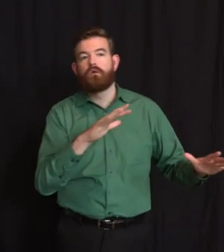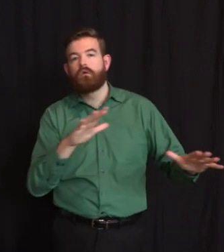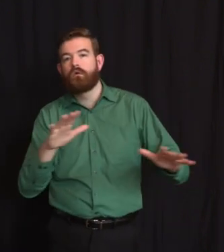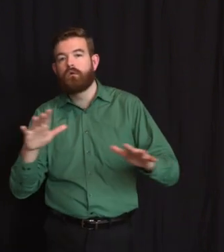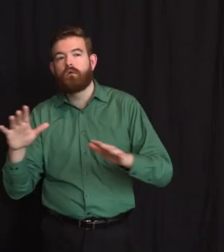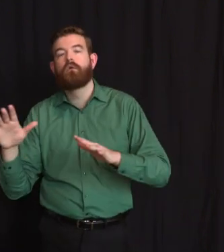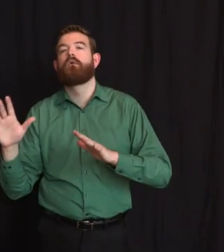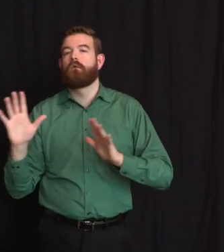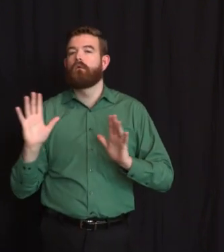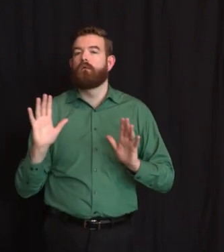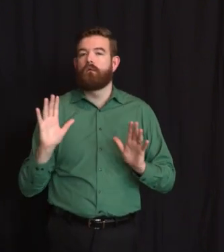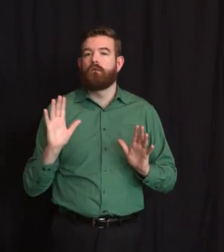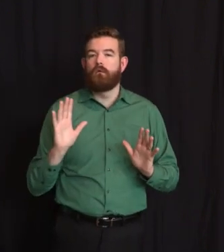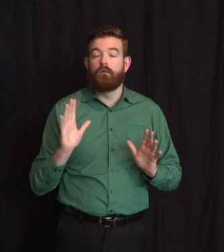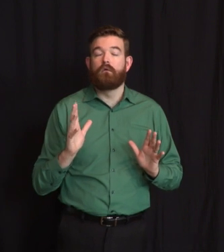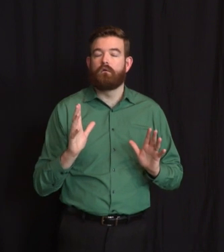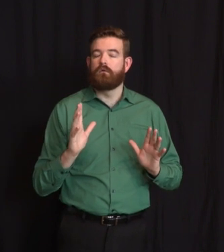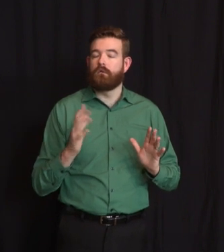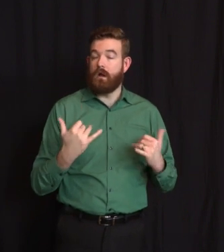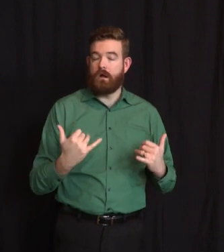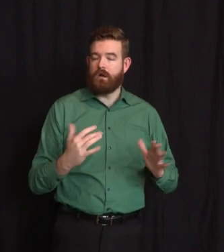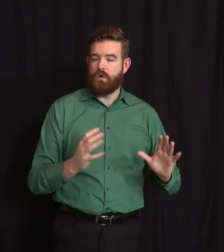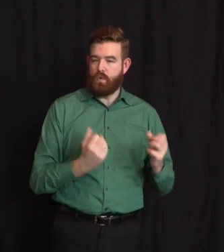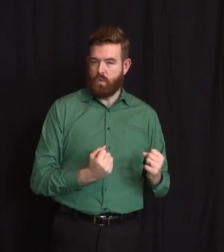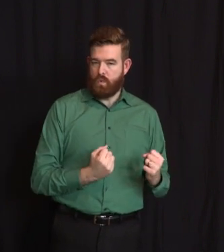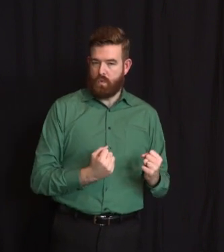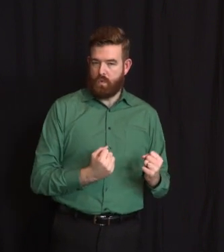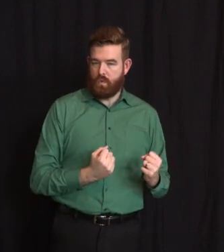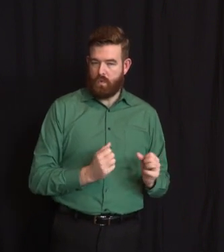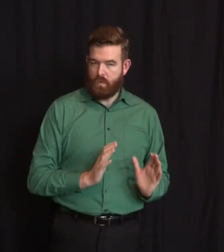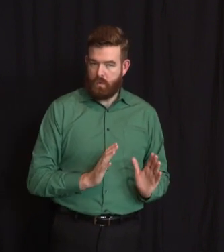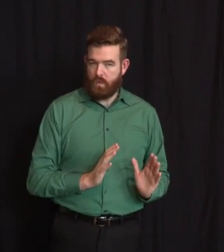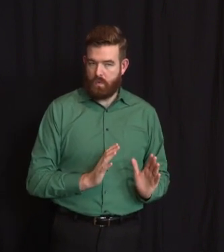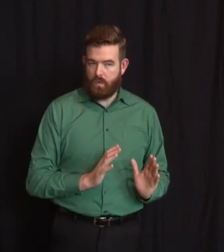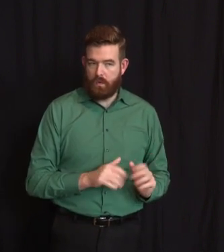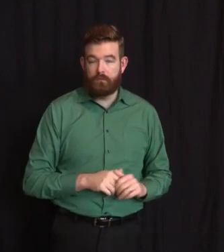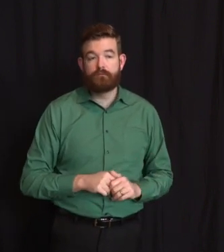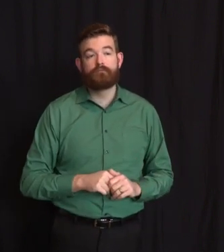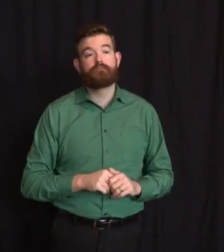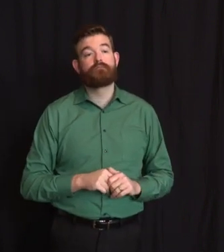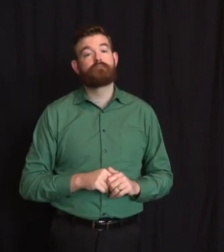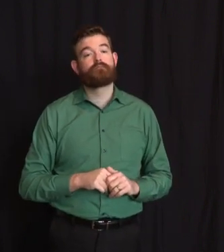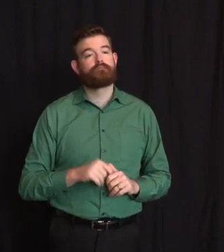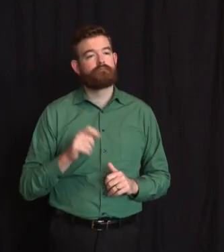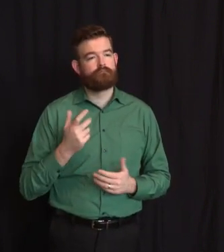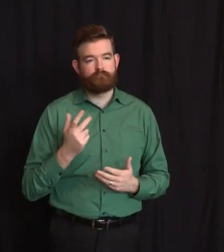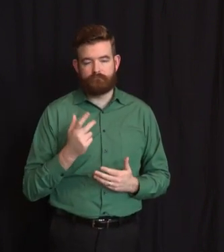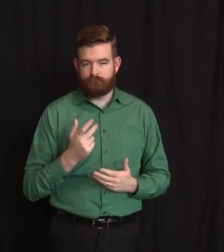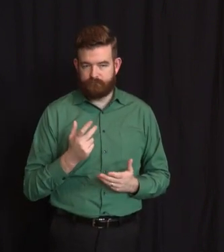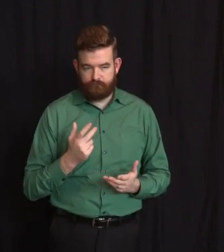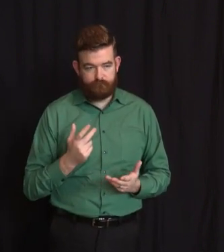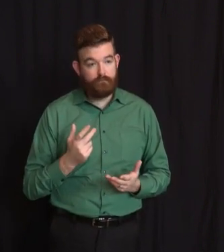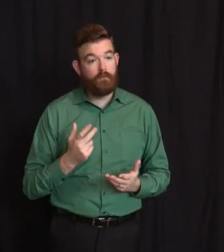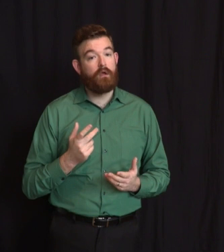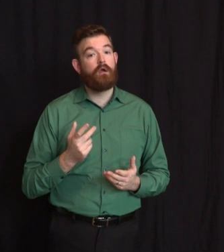of breaking the back of this virus. And again, that's the order of events here, break the back of the virus, have a full or as